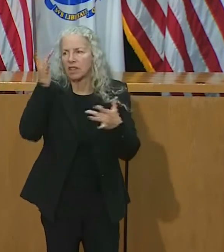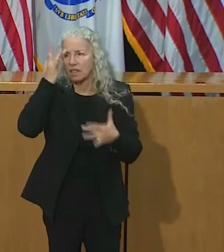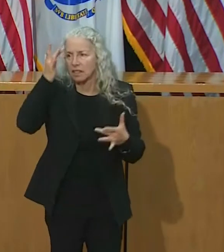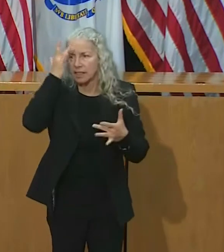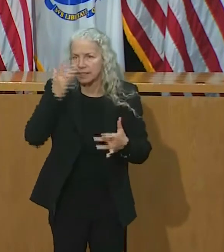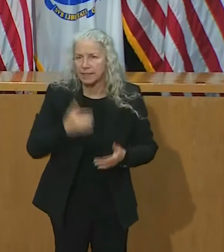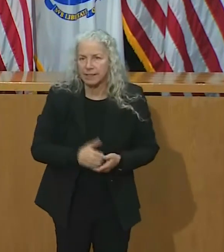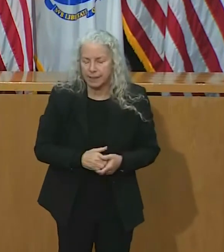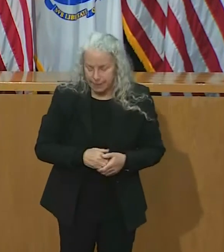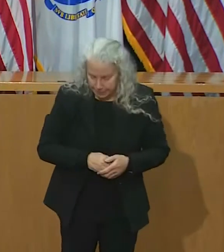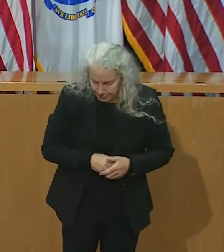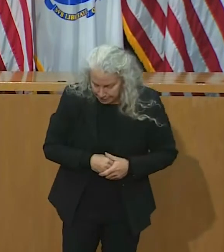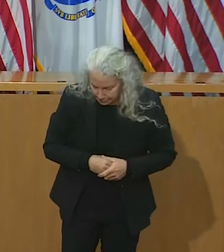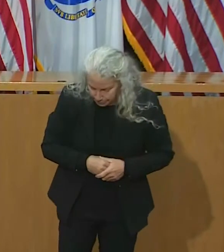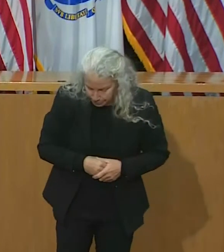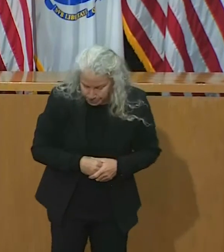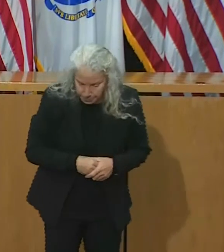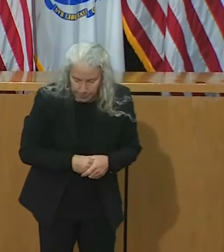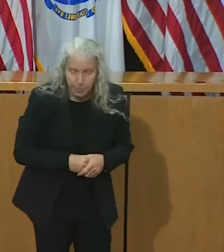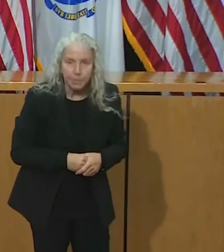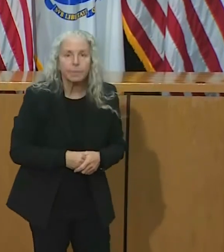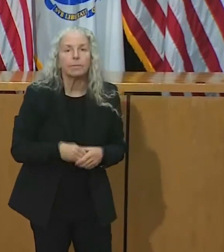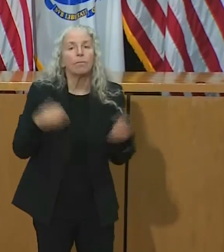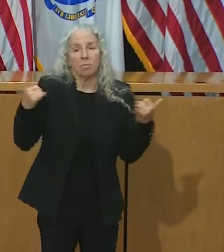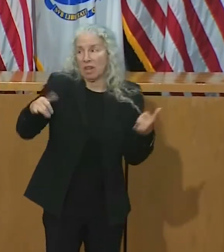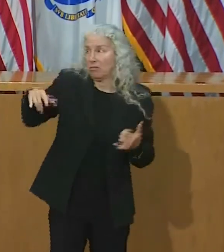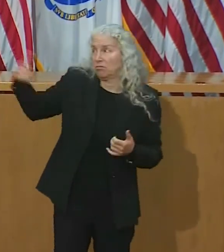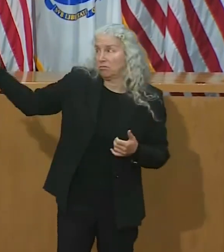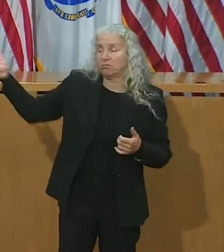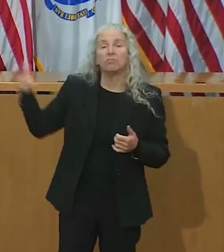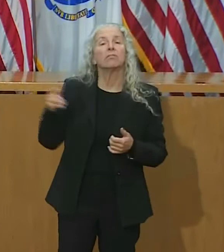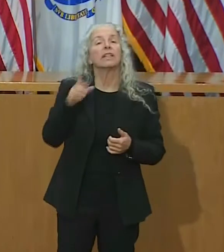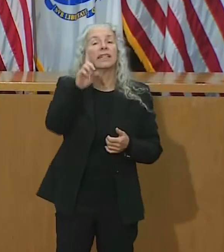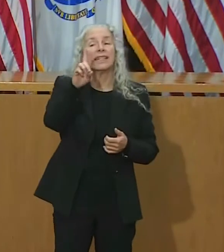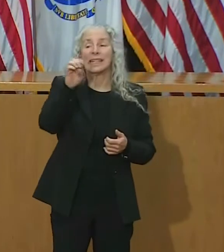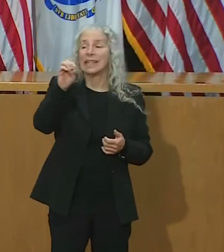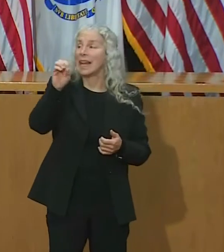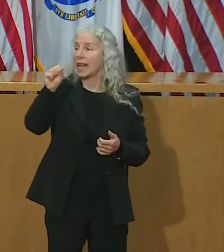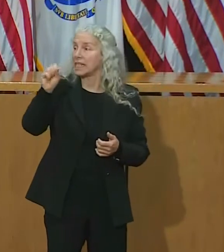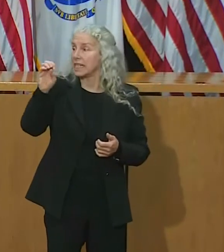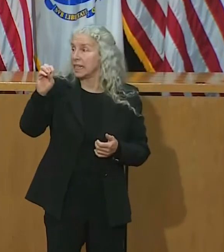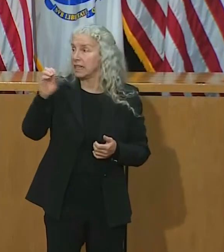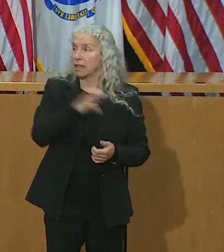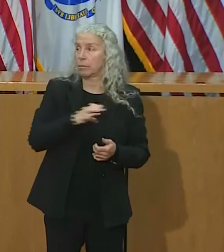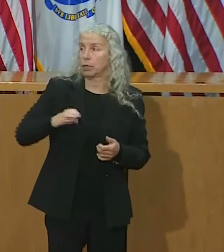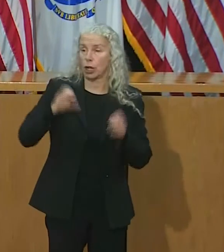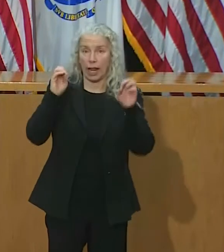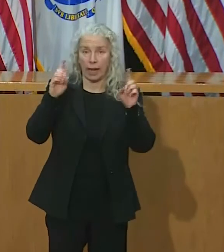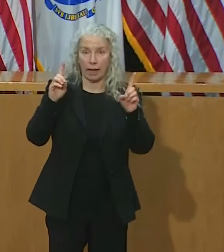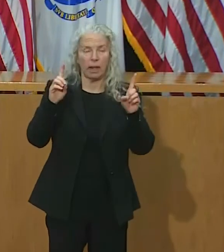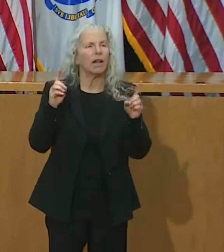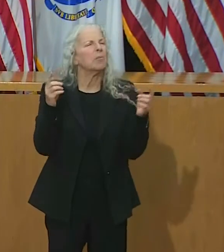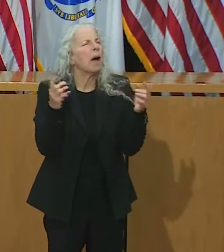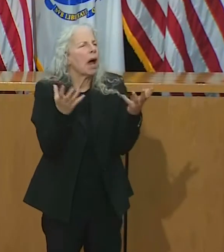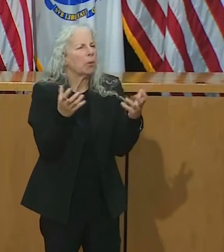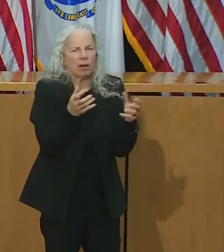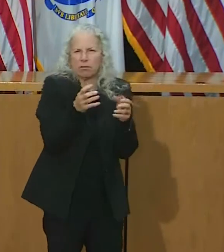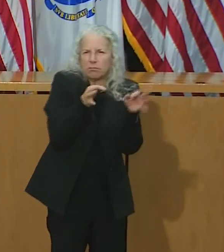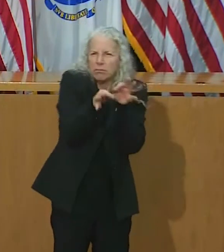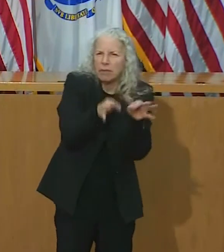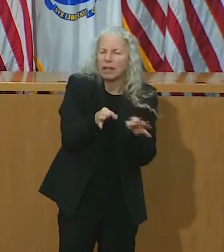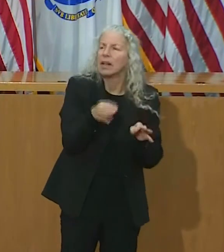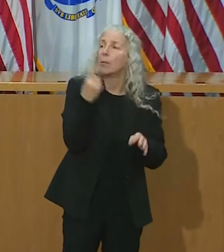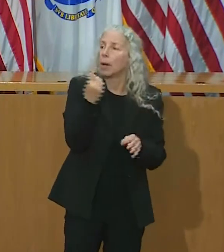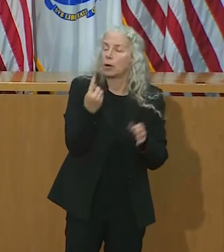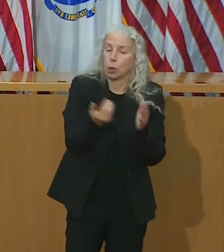communities. Before I turn it over to Commissioner Riley, I just want to give a brief update on the BinaxNOW validation study.